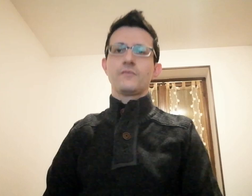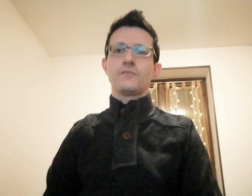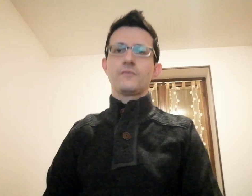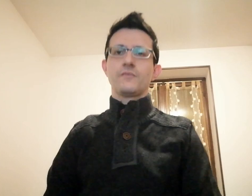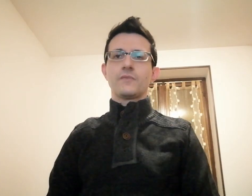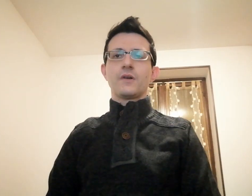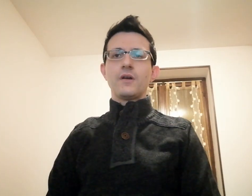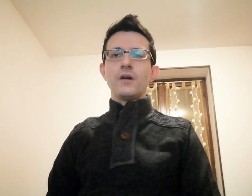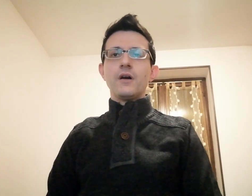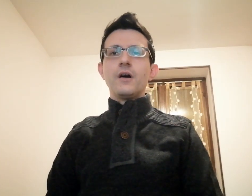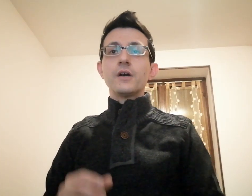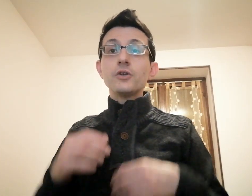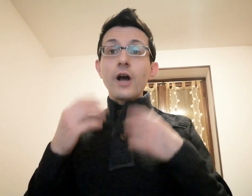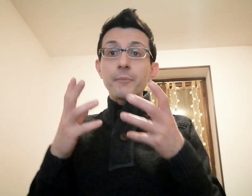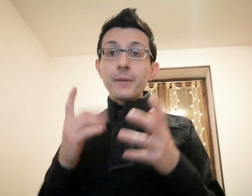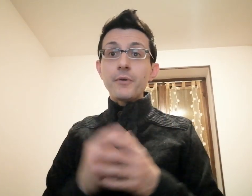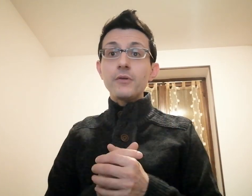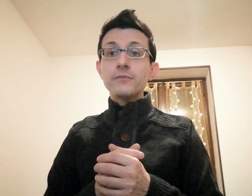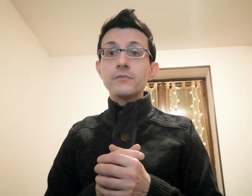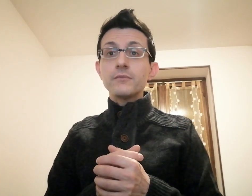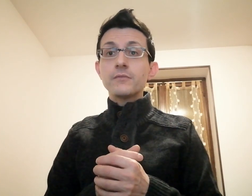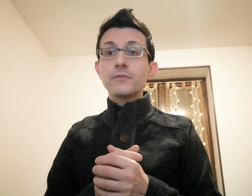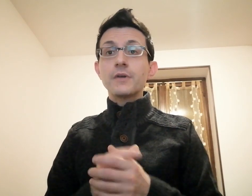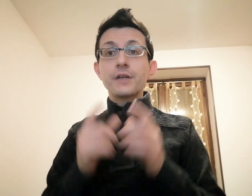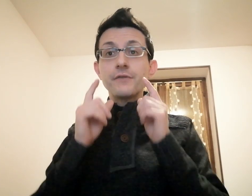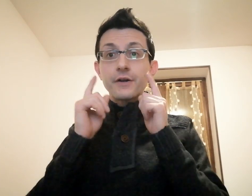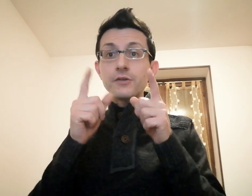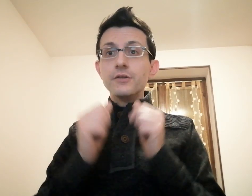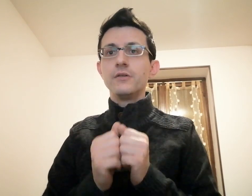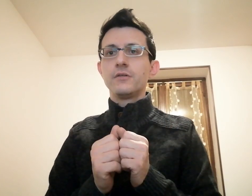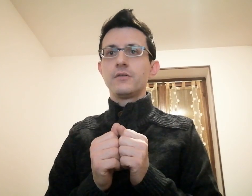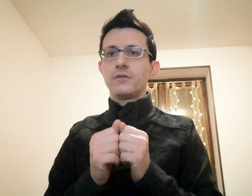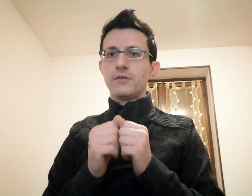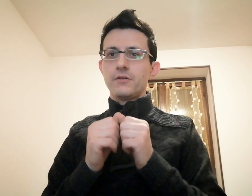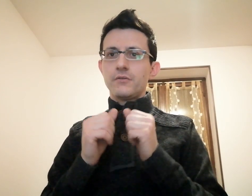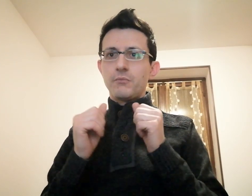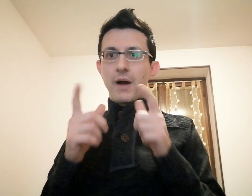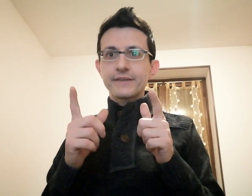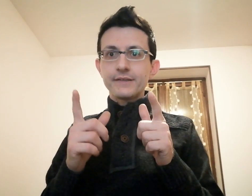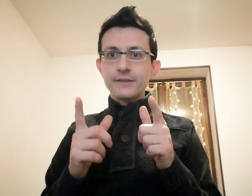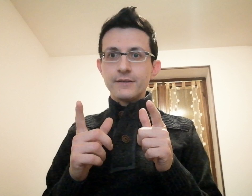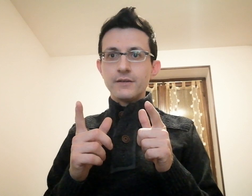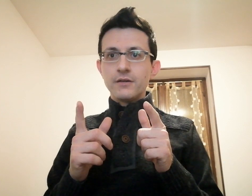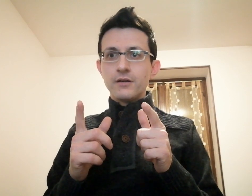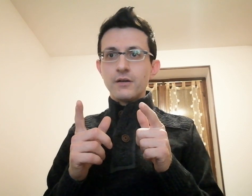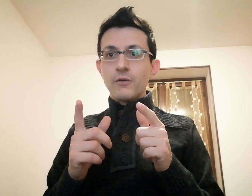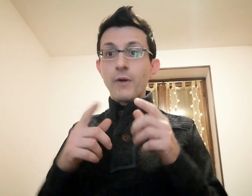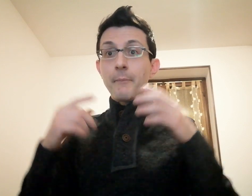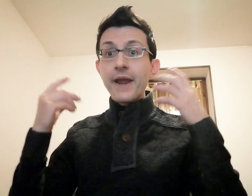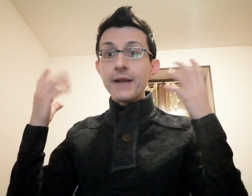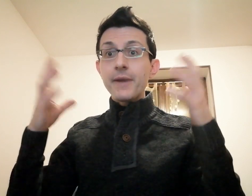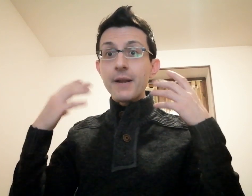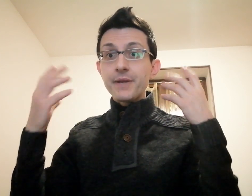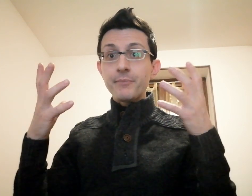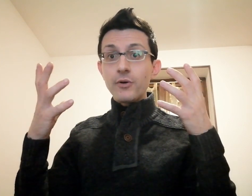To help people is very good but when many many people